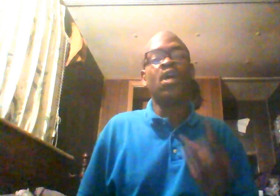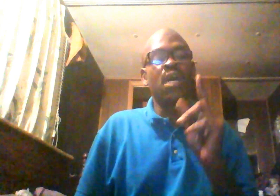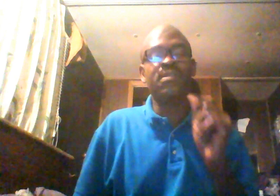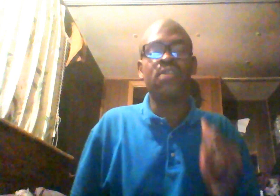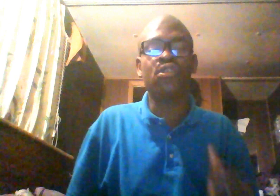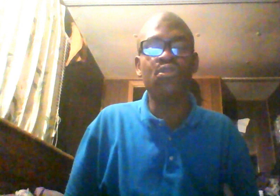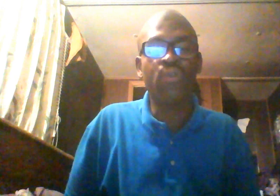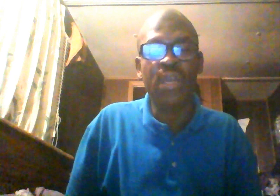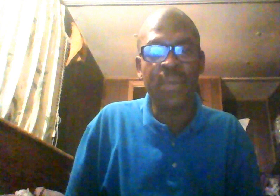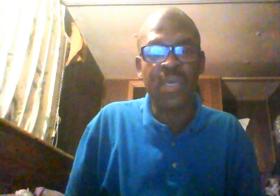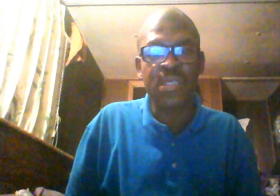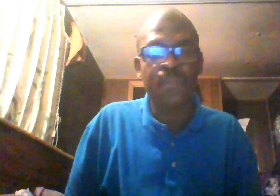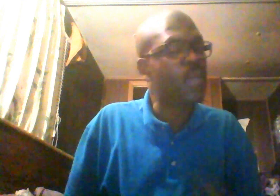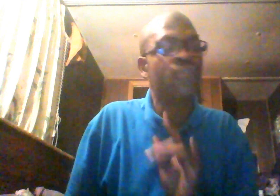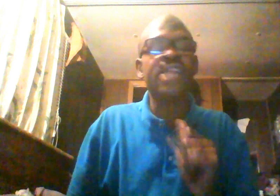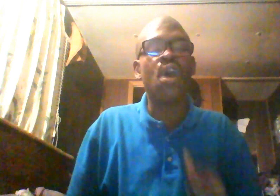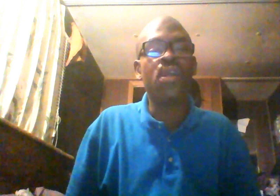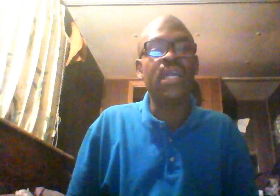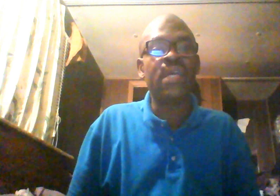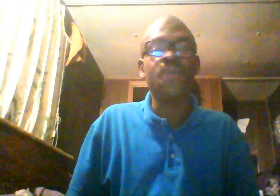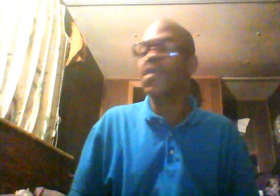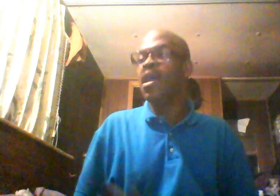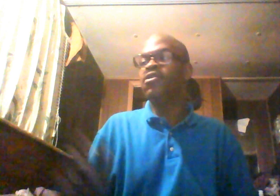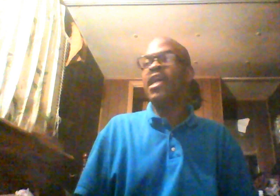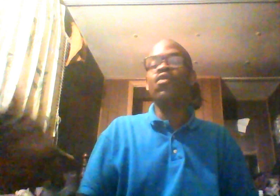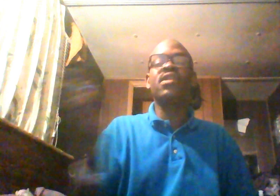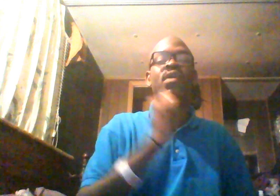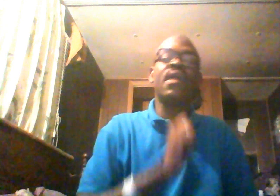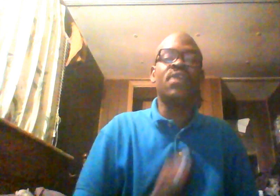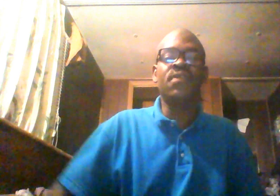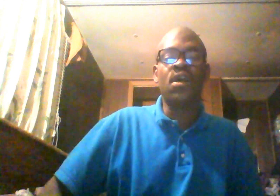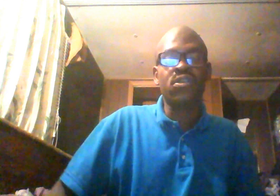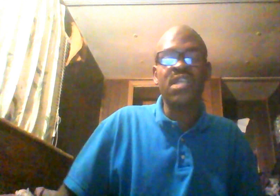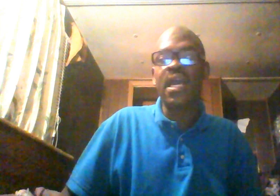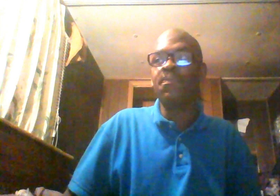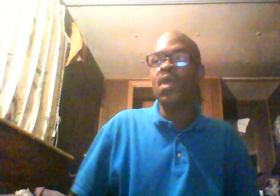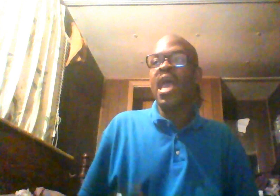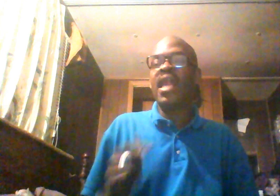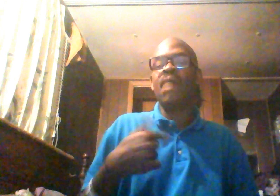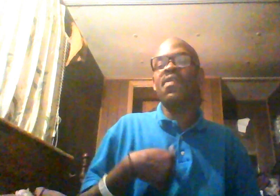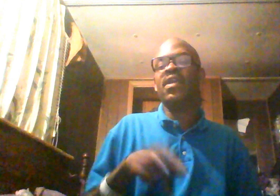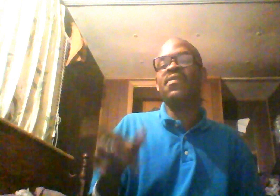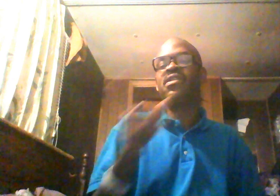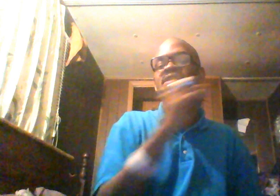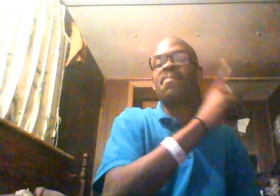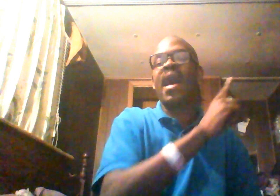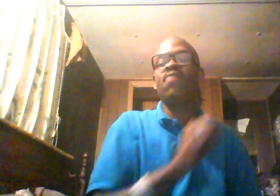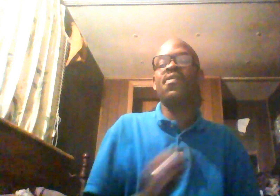comes down to two green peas. That's all it is. They doing it so they don't have to give it to Uncle Sam. And I'd rather give it to some, I'd rather